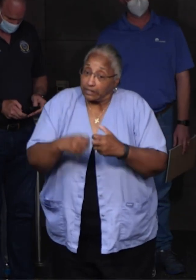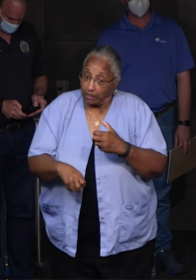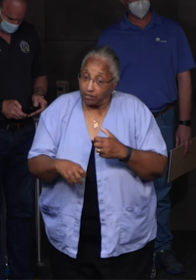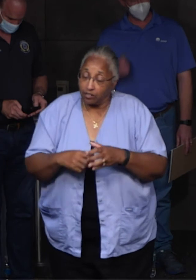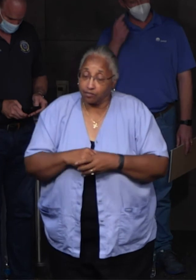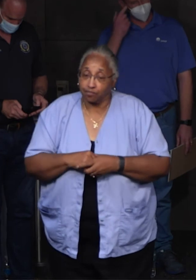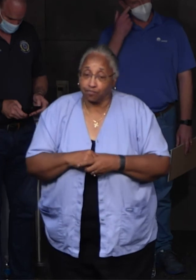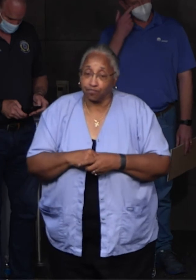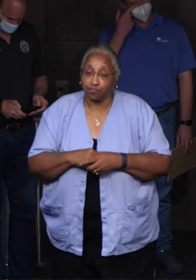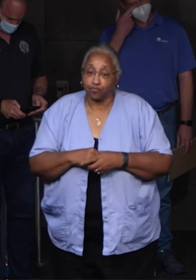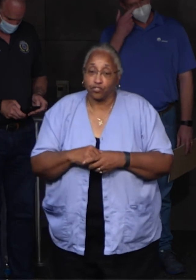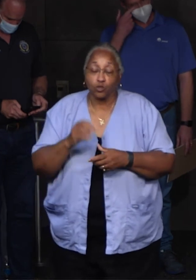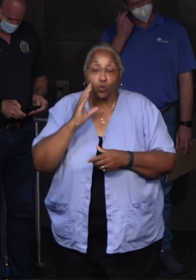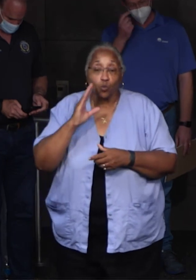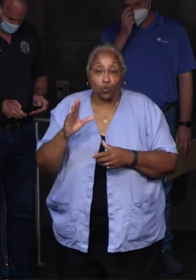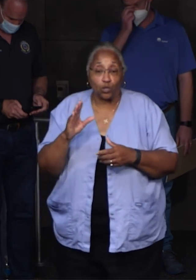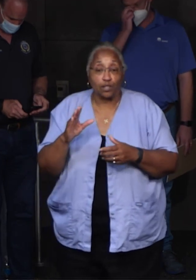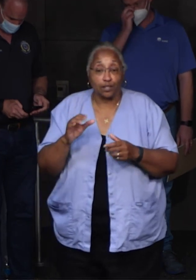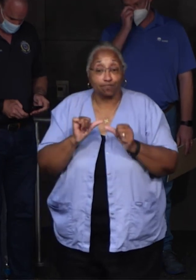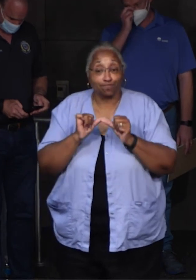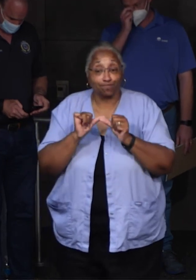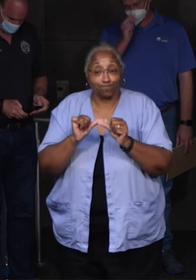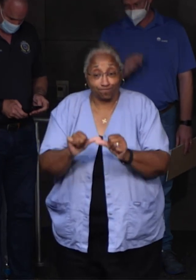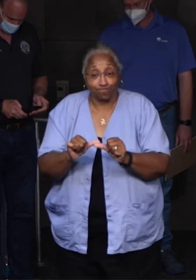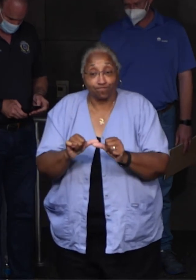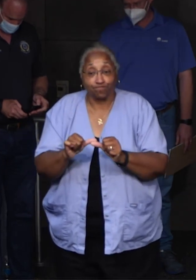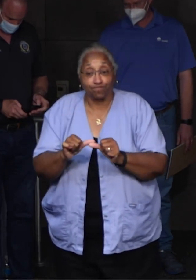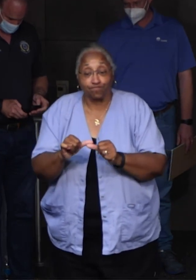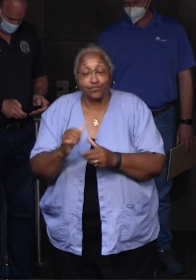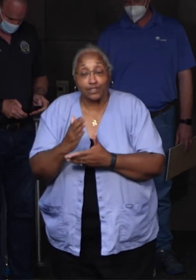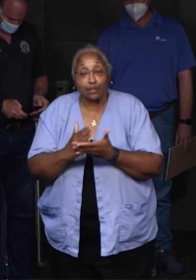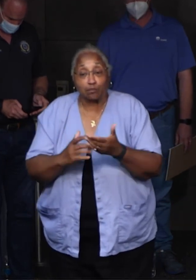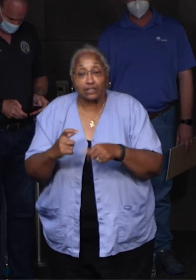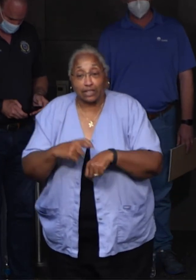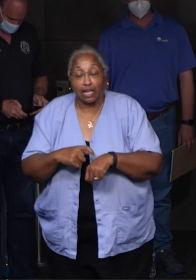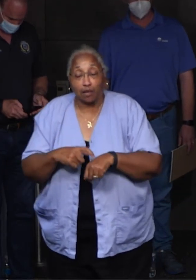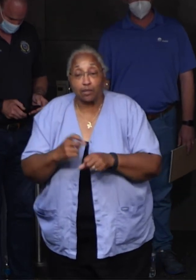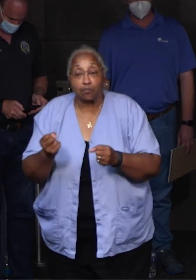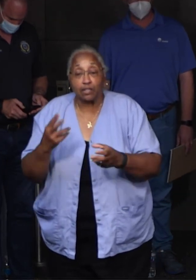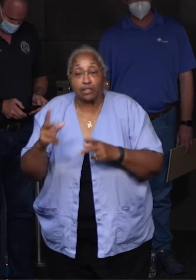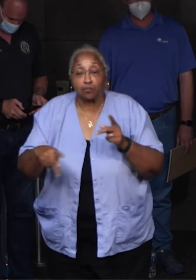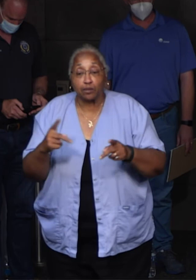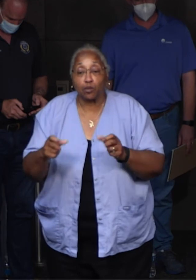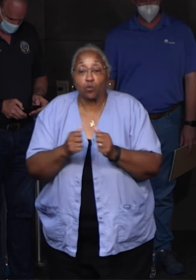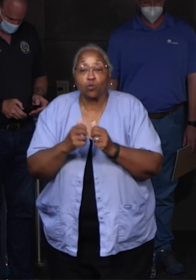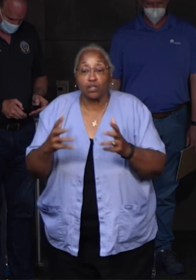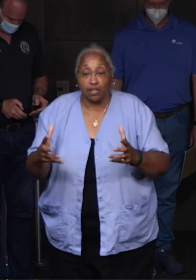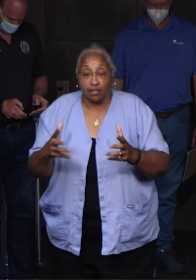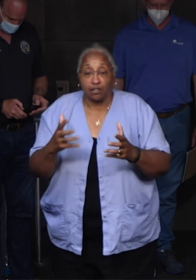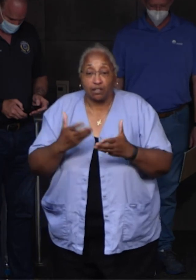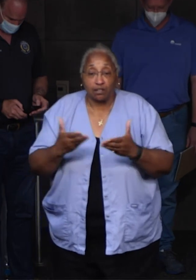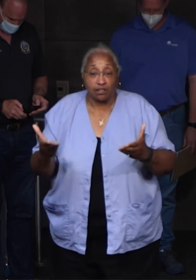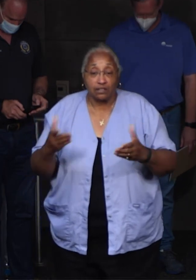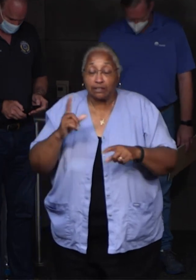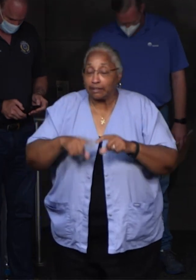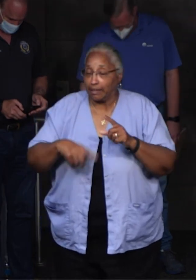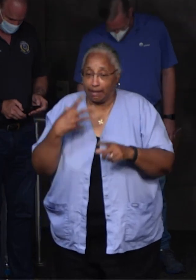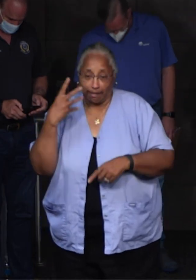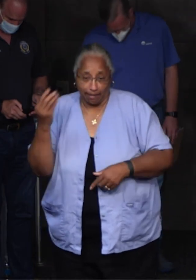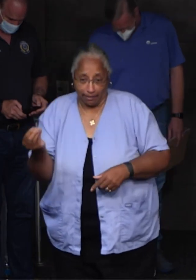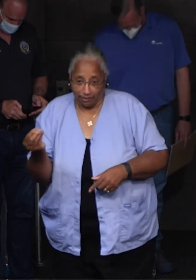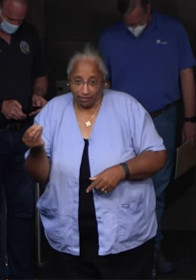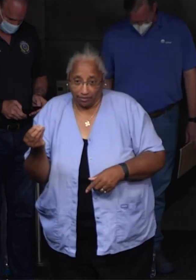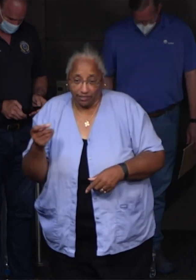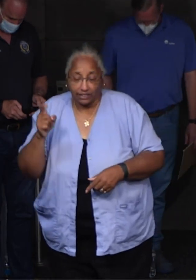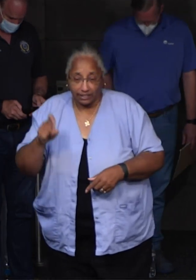that's going to be around for quite some time. And many of those who are without means cannot leave and they